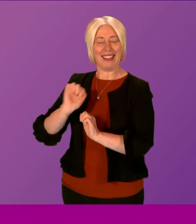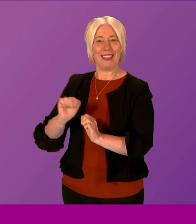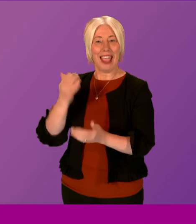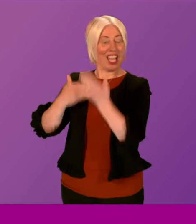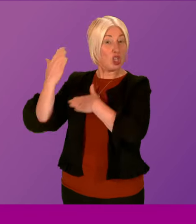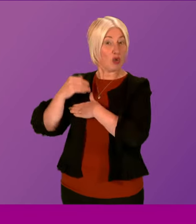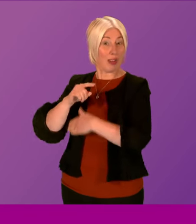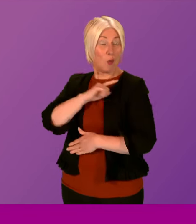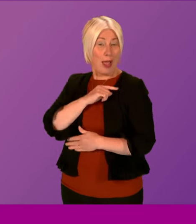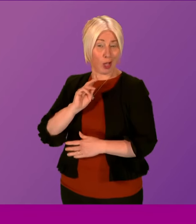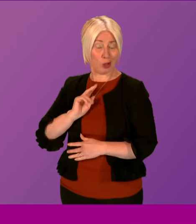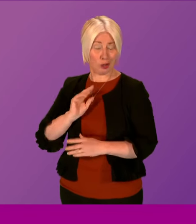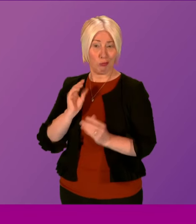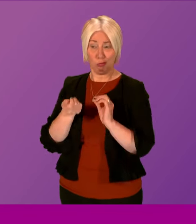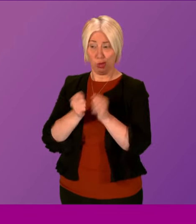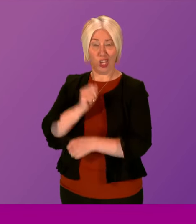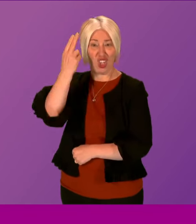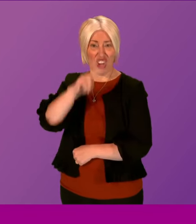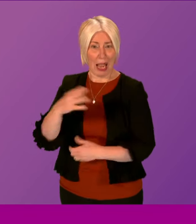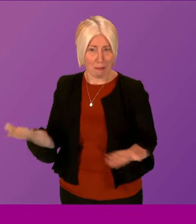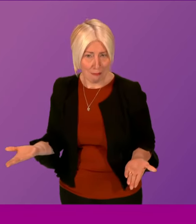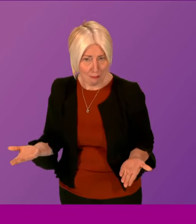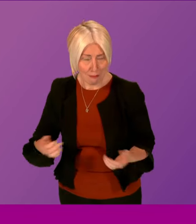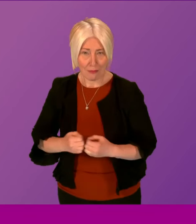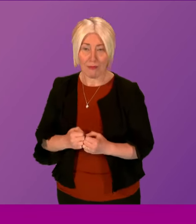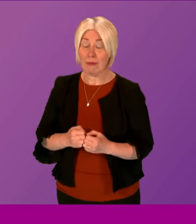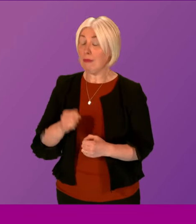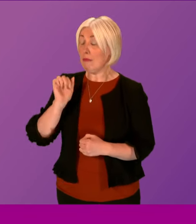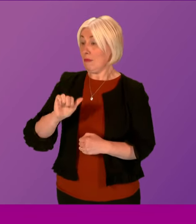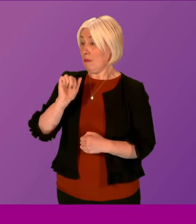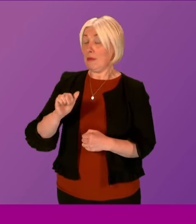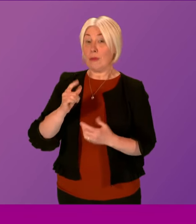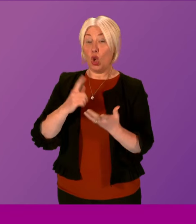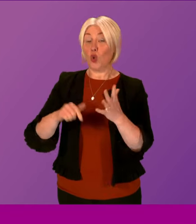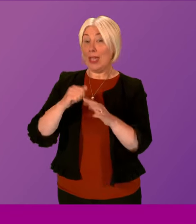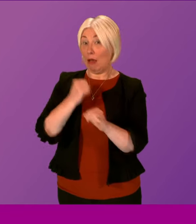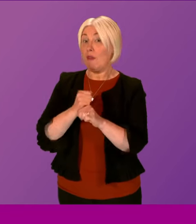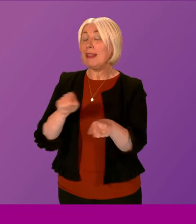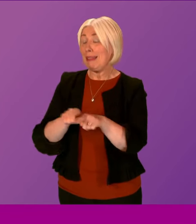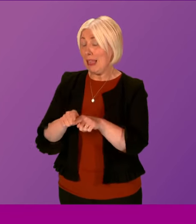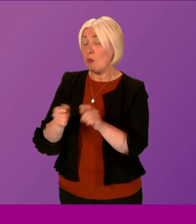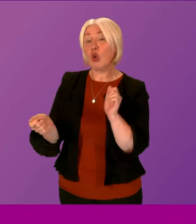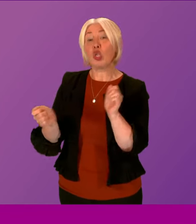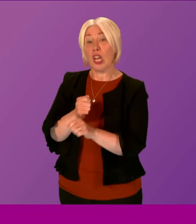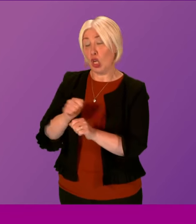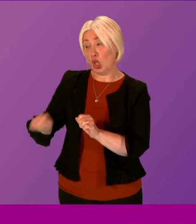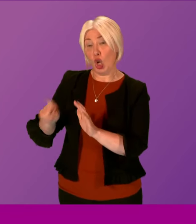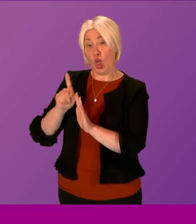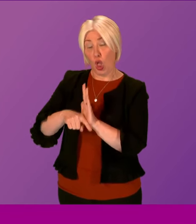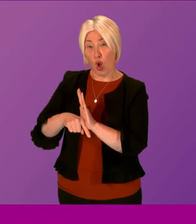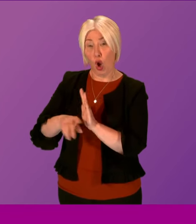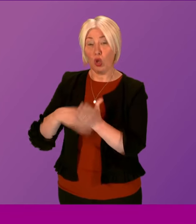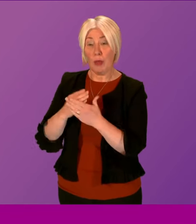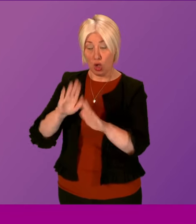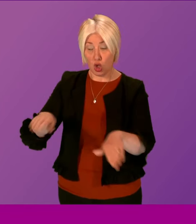their names. So as the First Minister said, the UK Government are proposing changes in the law to protect children in these